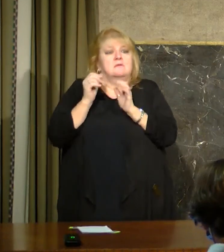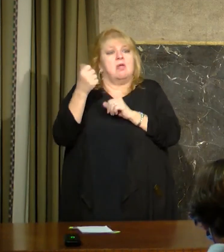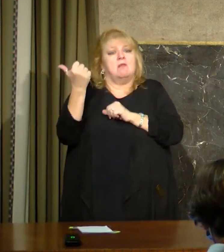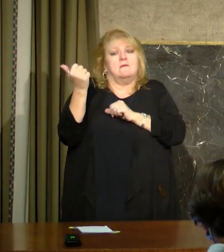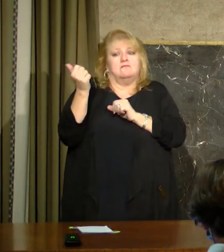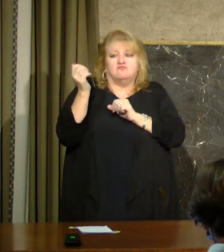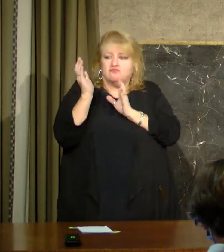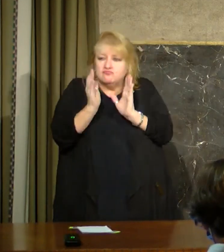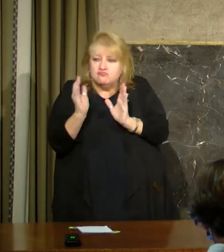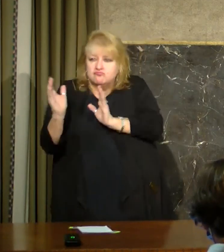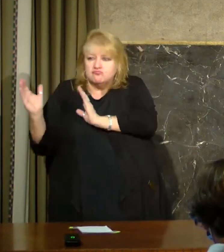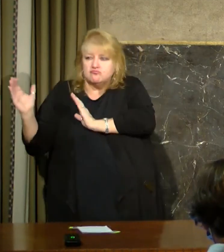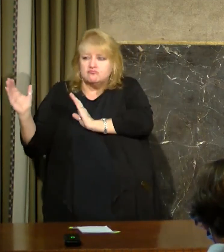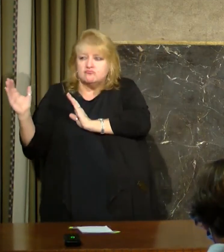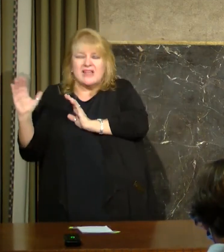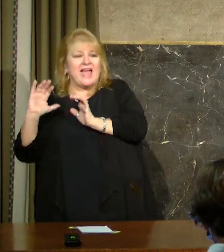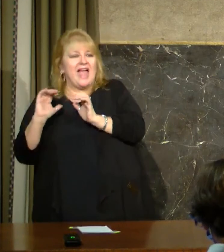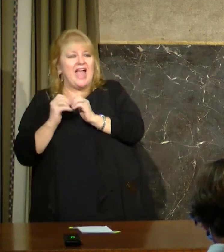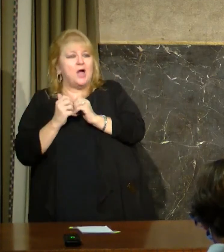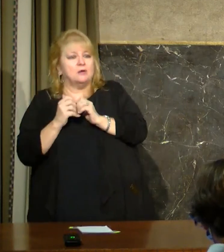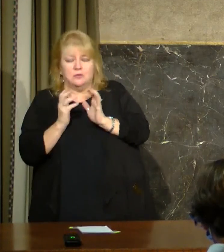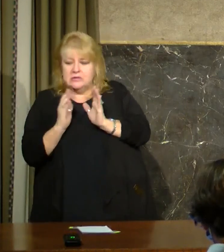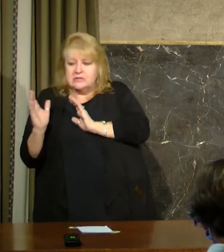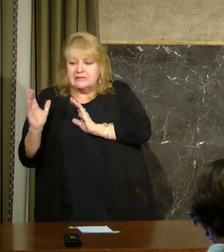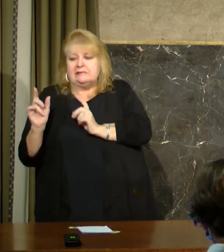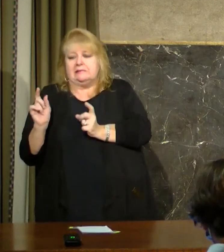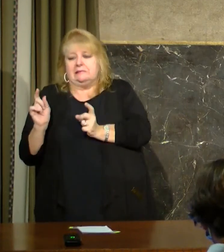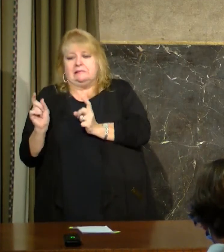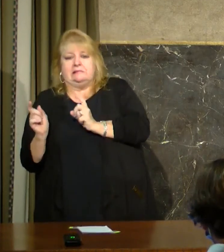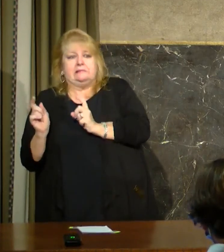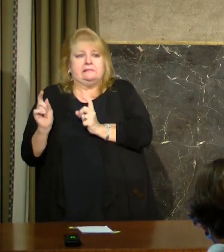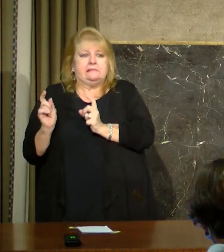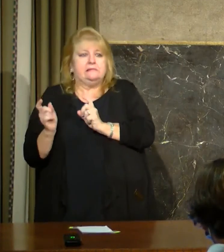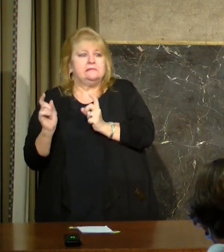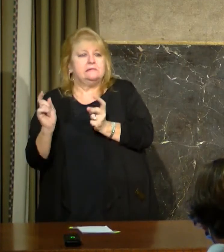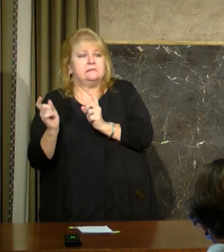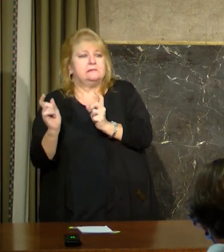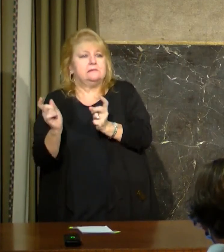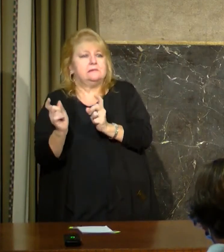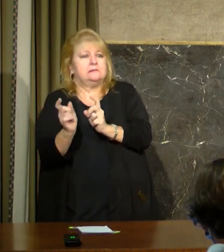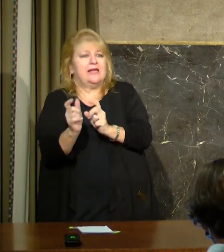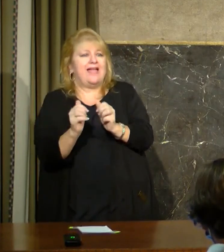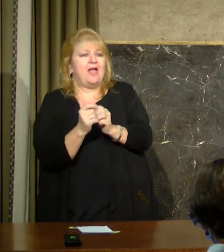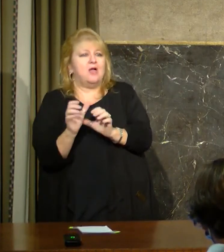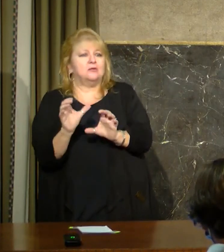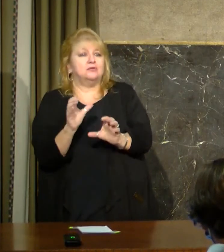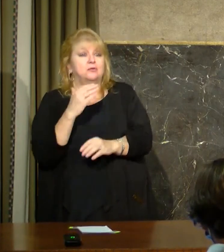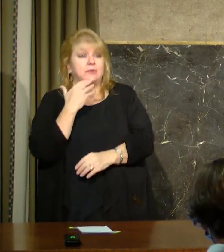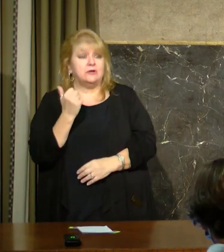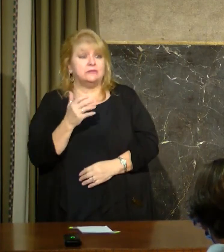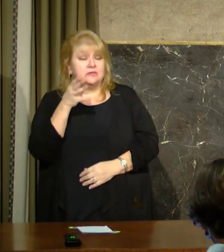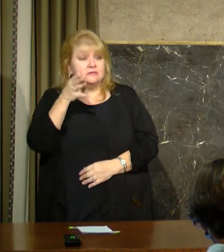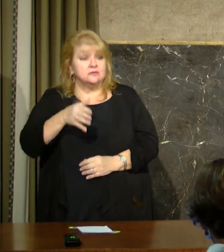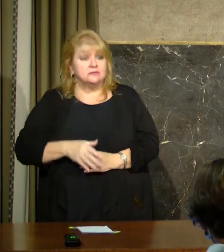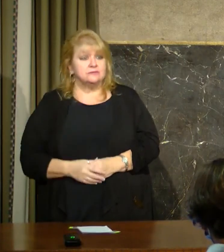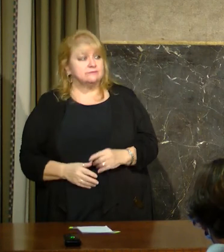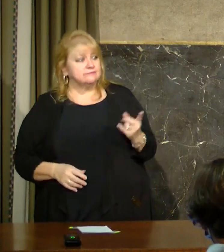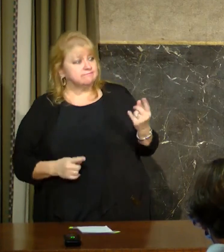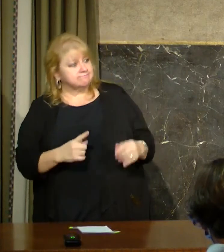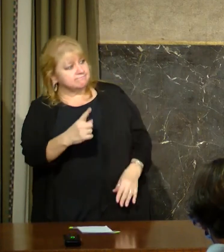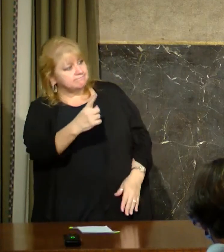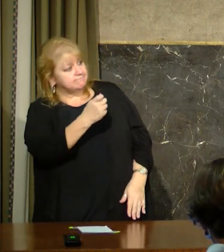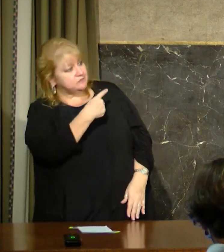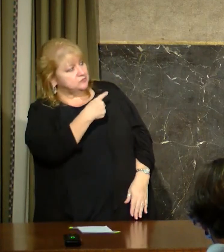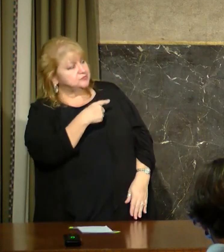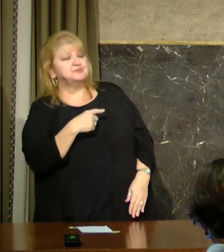that – how to do things better. And we will incorporate that as we move forward into the new plans. Yes, sir. It's clear from the record